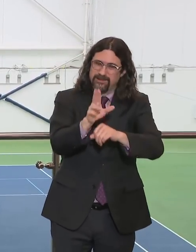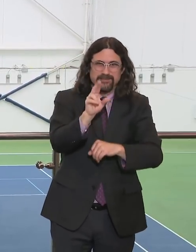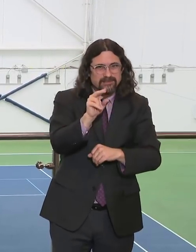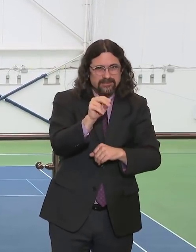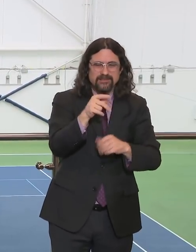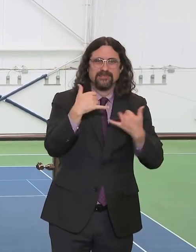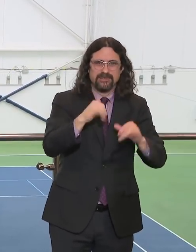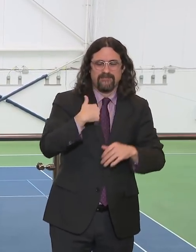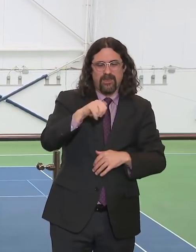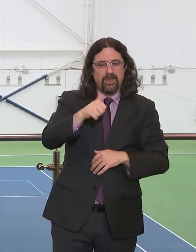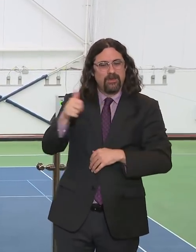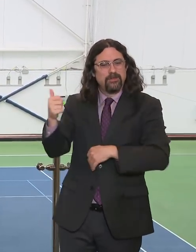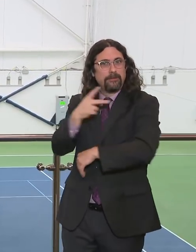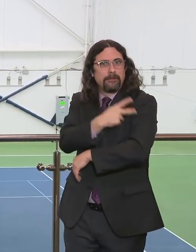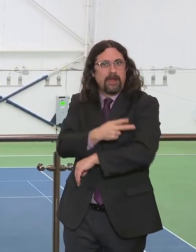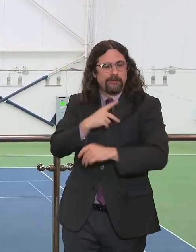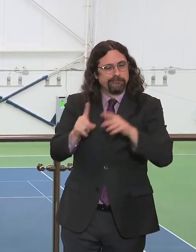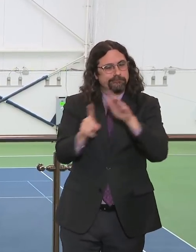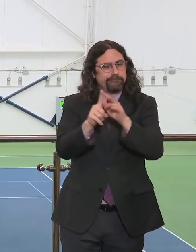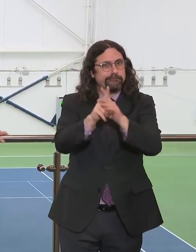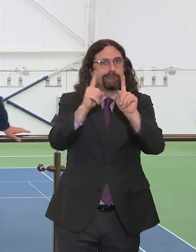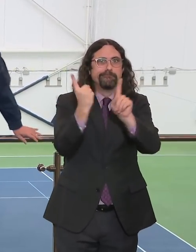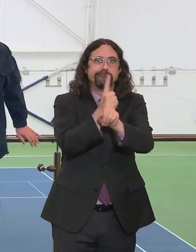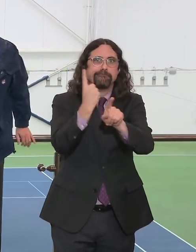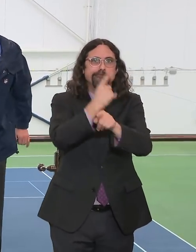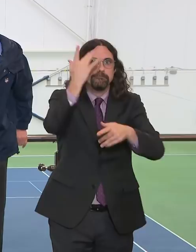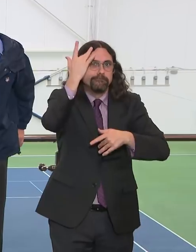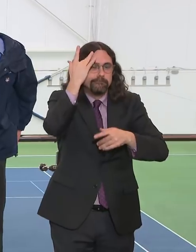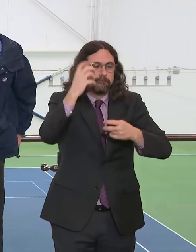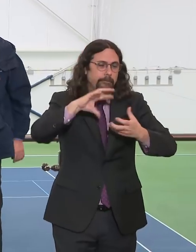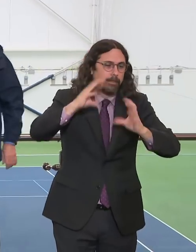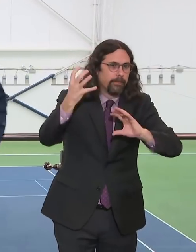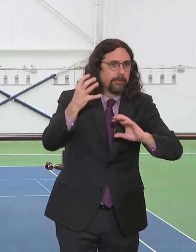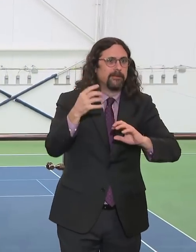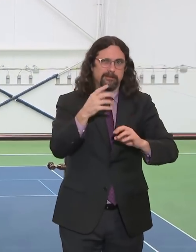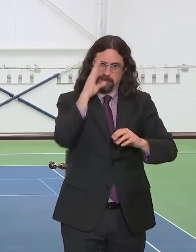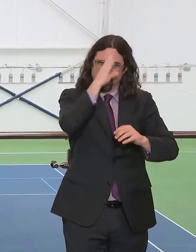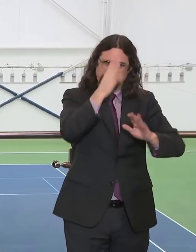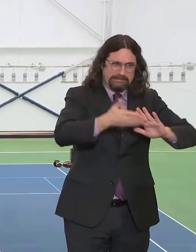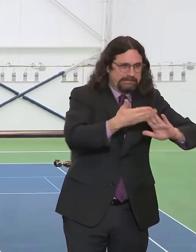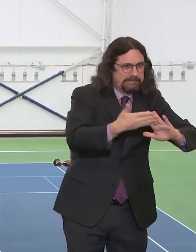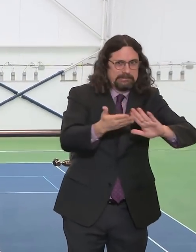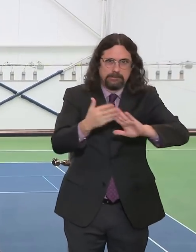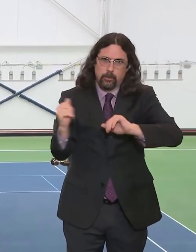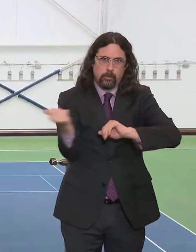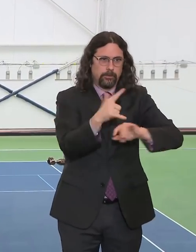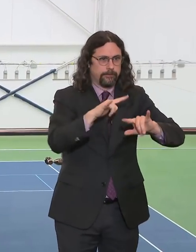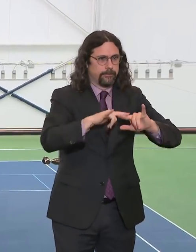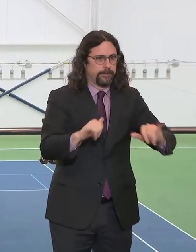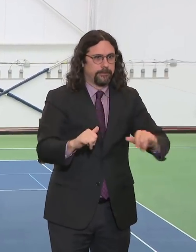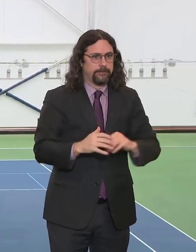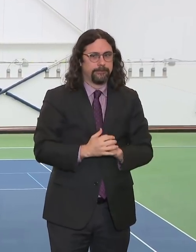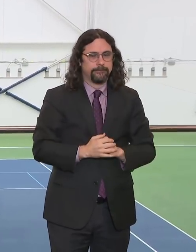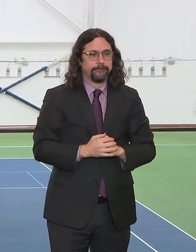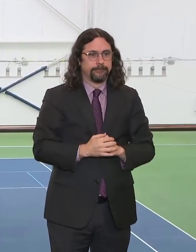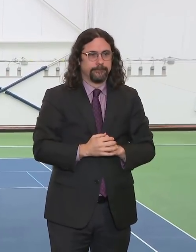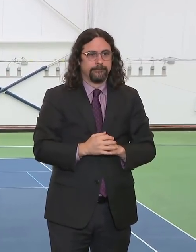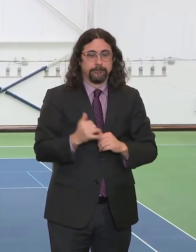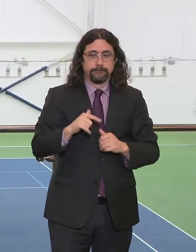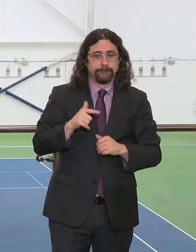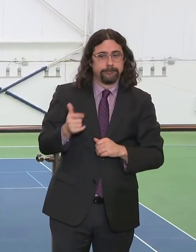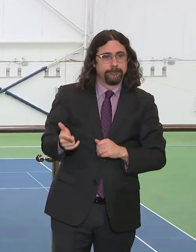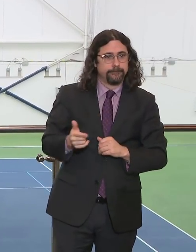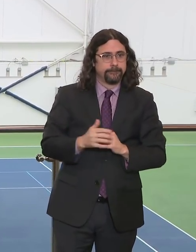Okay, no step for you. I'm gonna go over here. No, I don't know what to do. I'm gonna go here. Okay. Yeah, the coordination